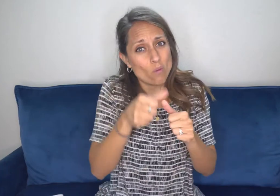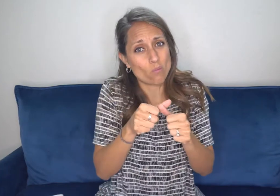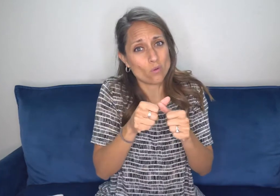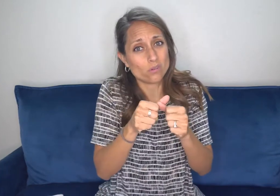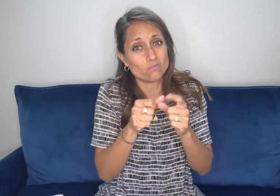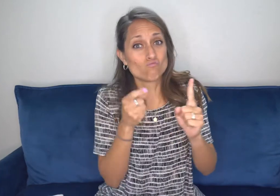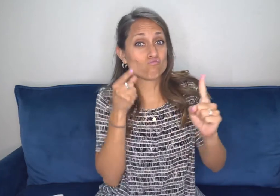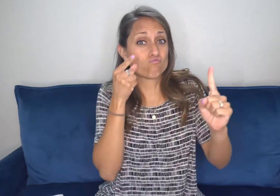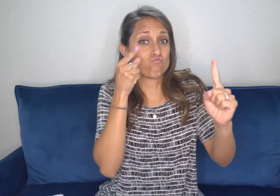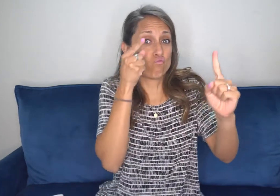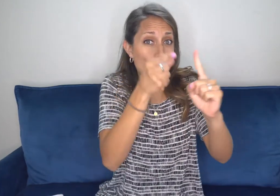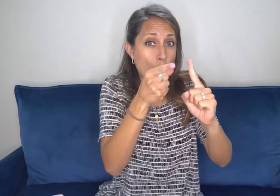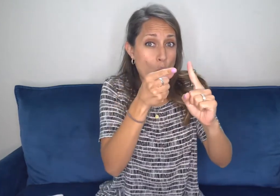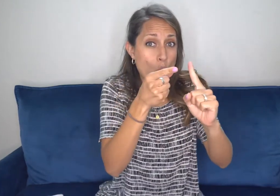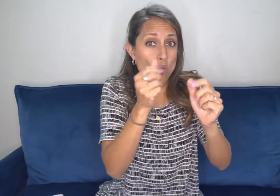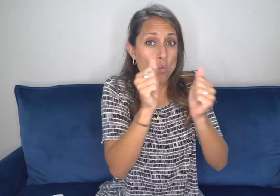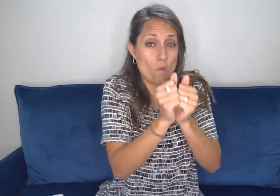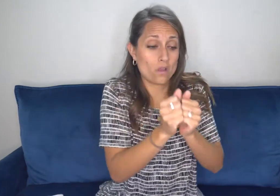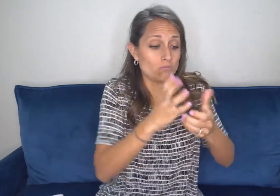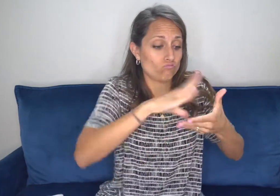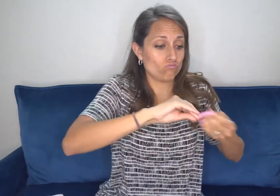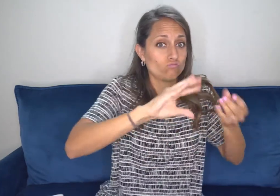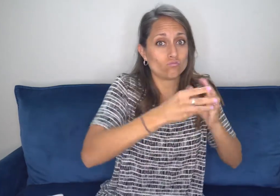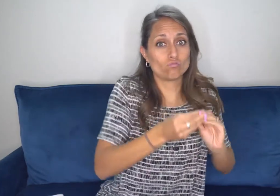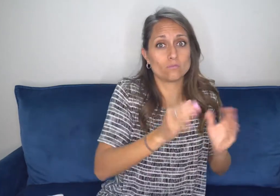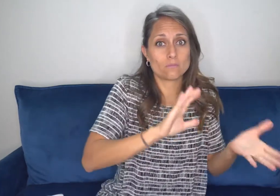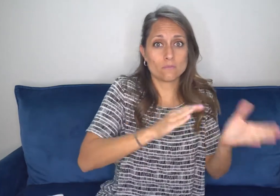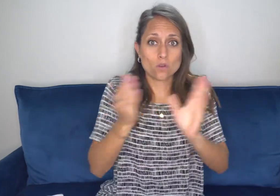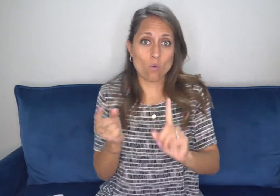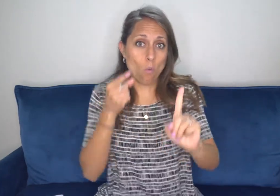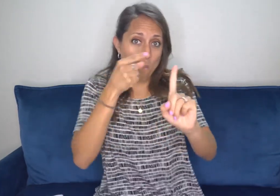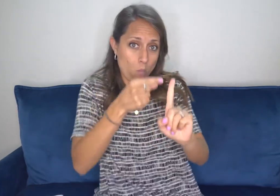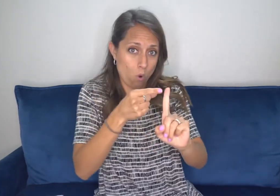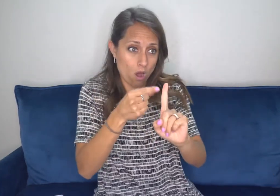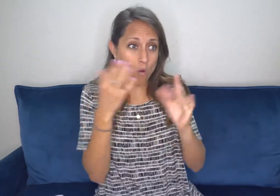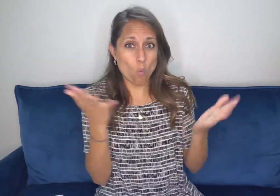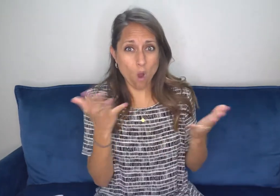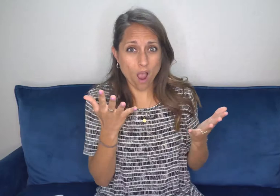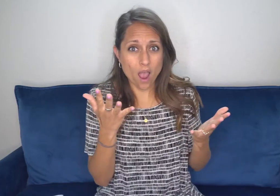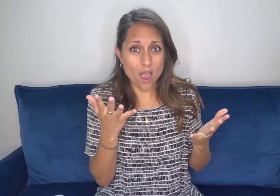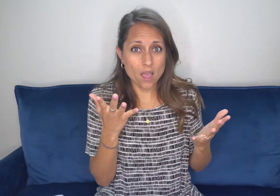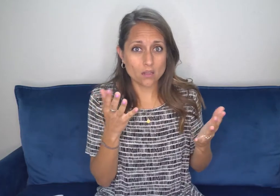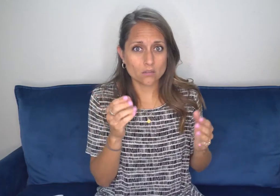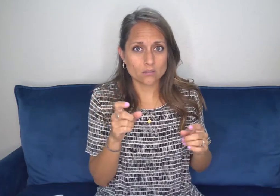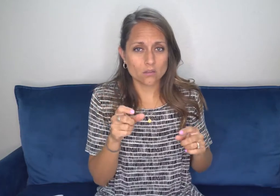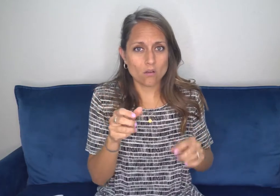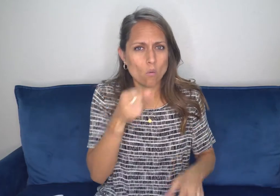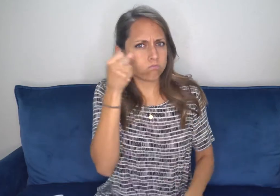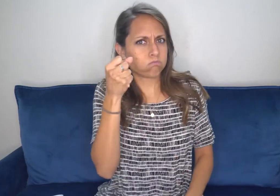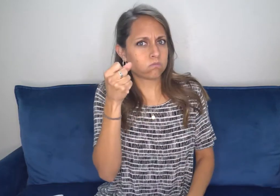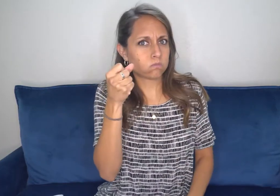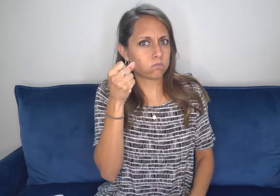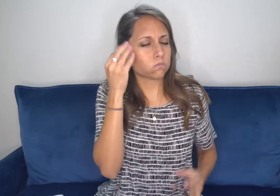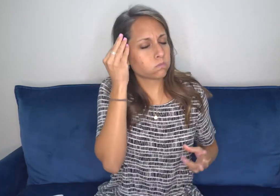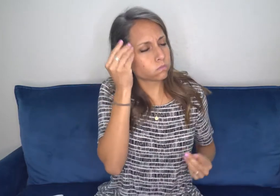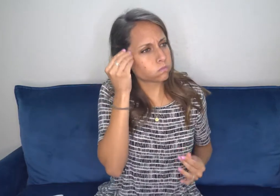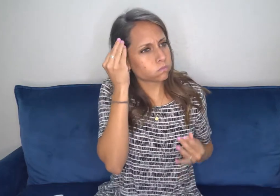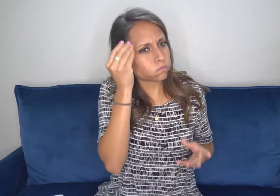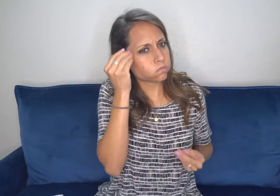remember the goal with Jesus sharing a parable, right? This story used for comparison. It's for us